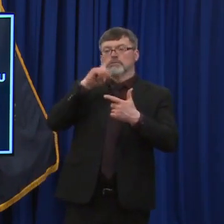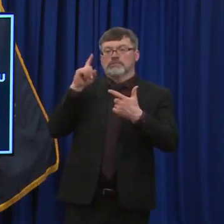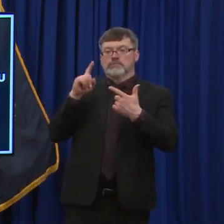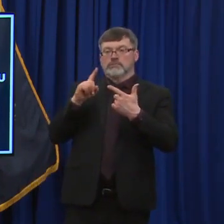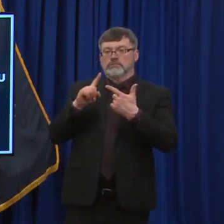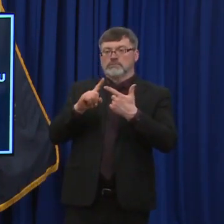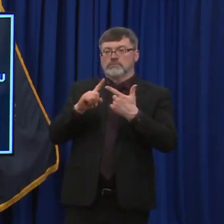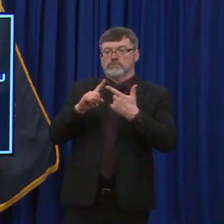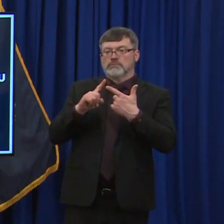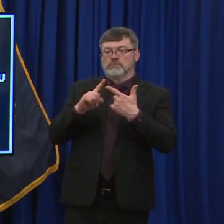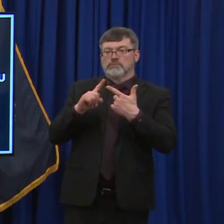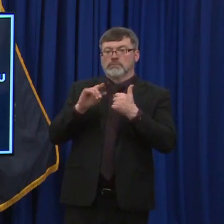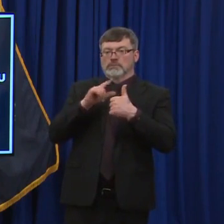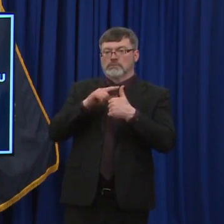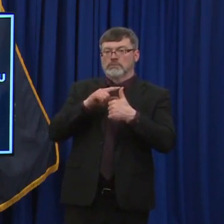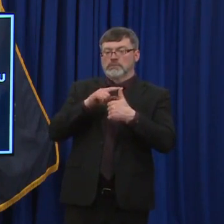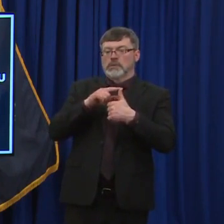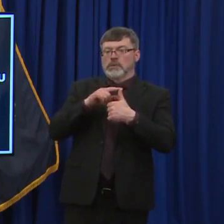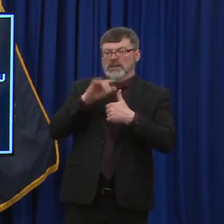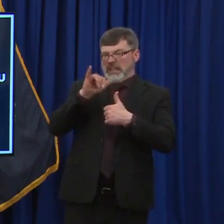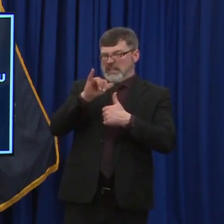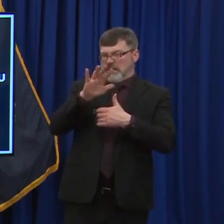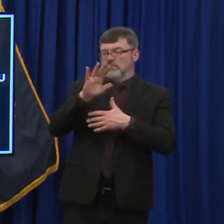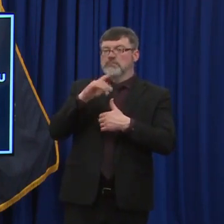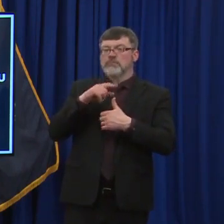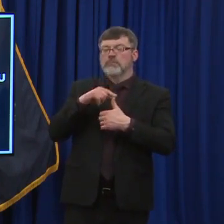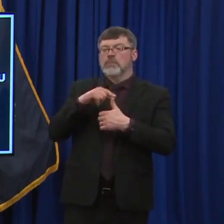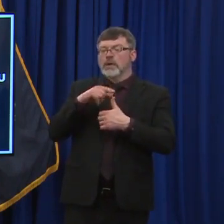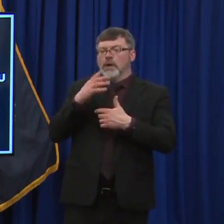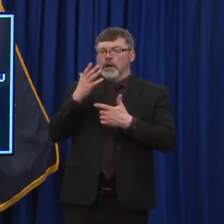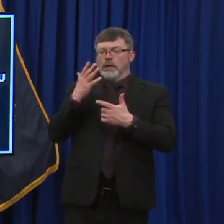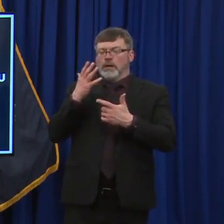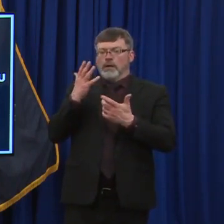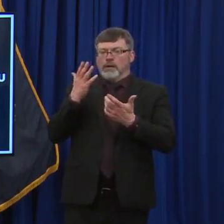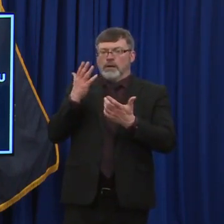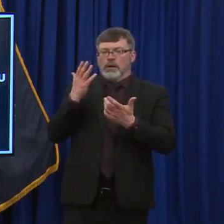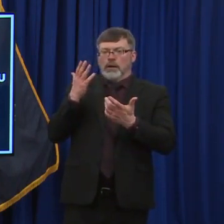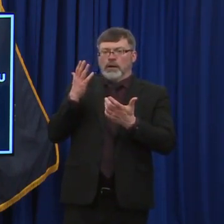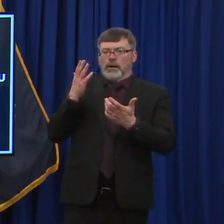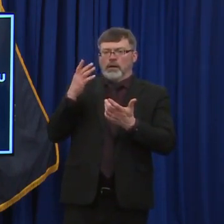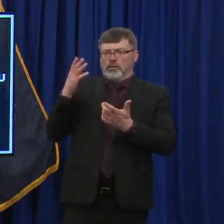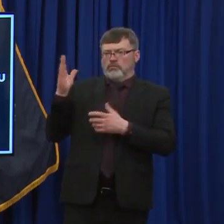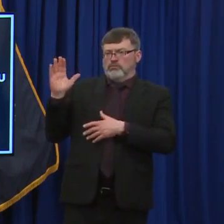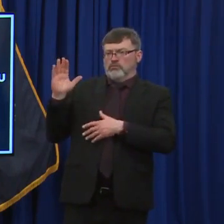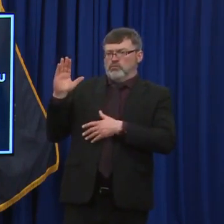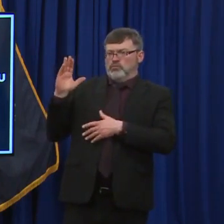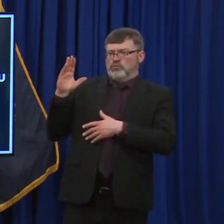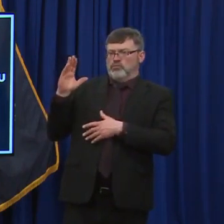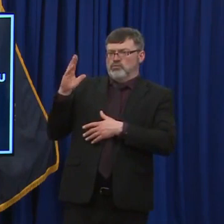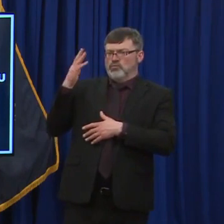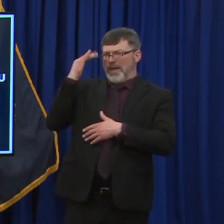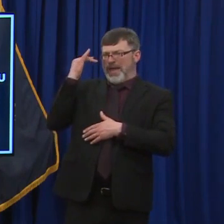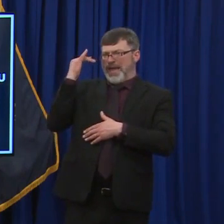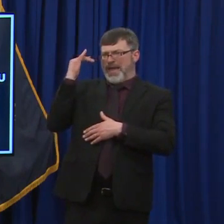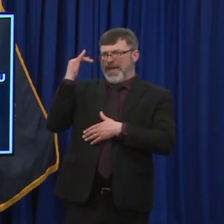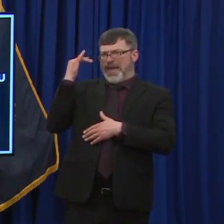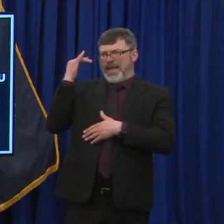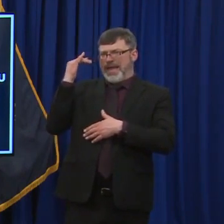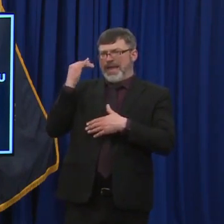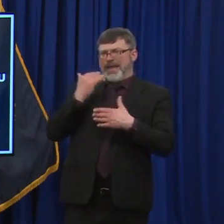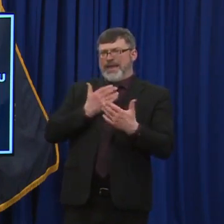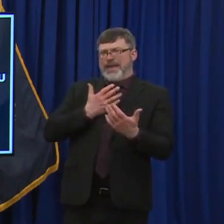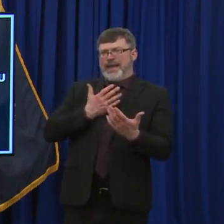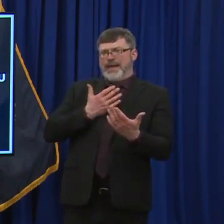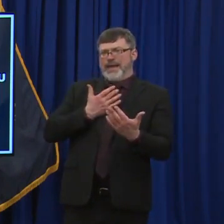be, um, why did we wait so long to tackle this issue? And now it seems like a hurry up and wait. And